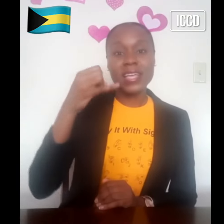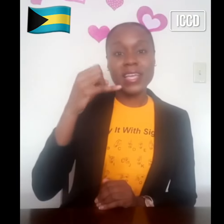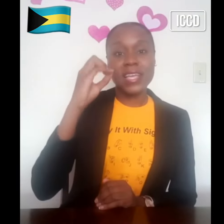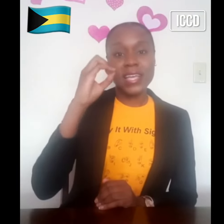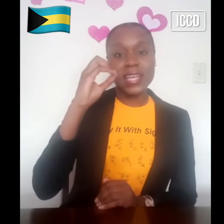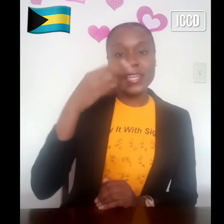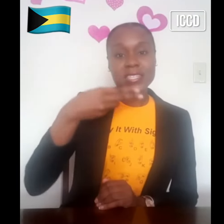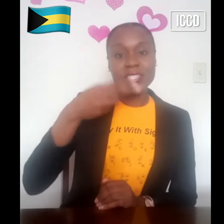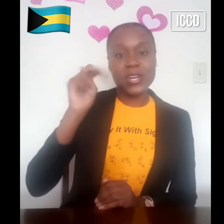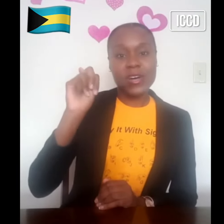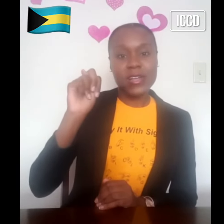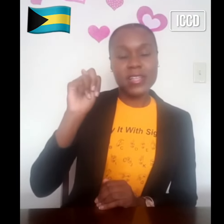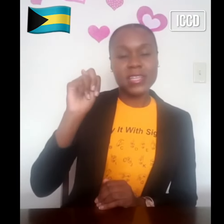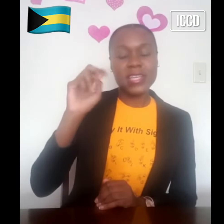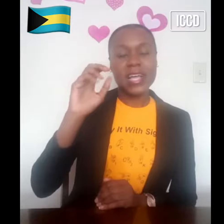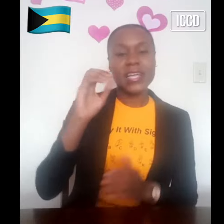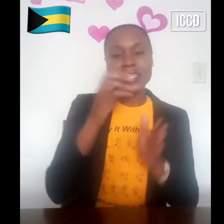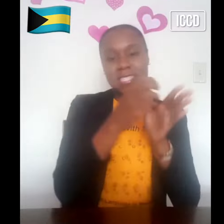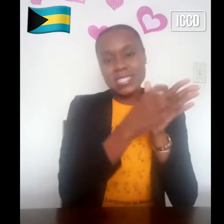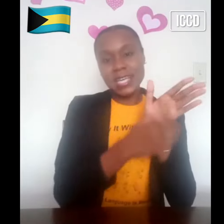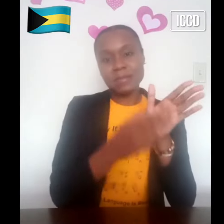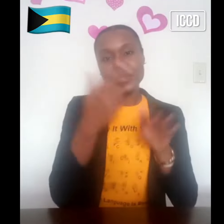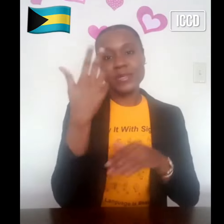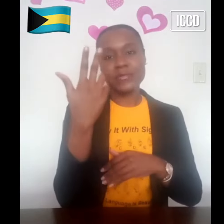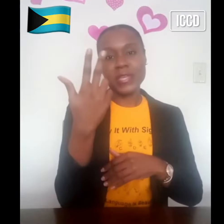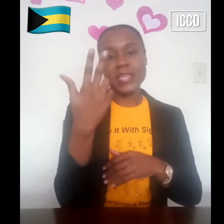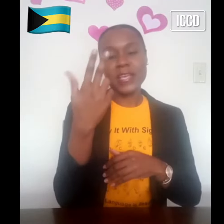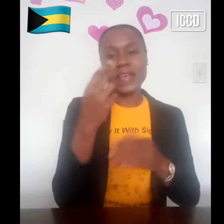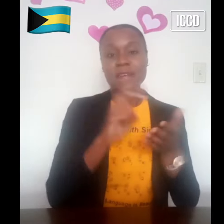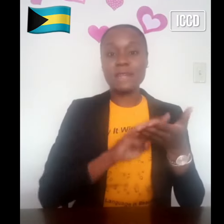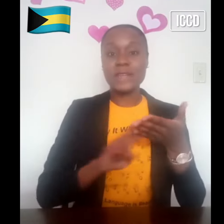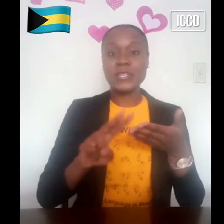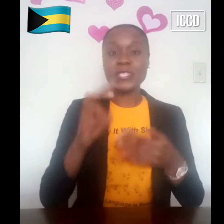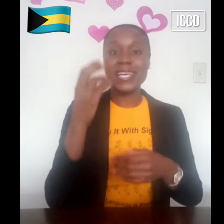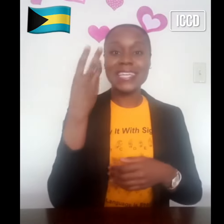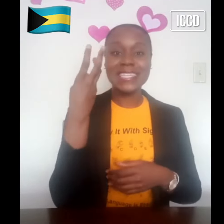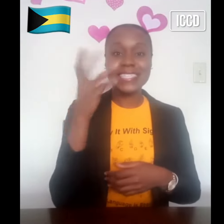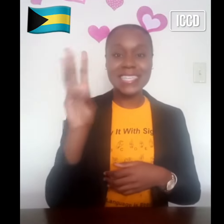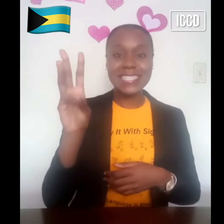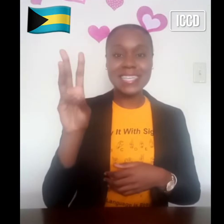John chapter 3 verse 16.